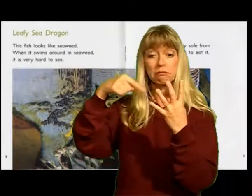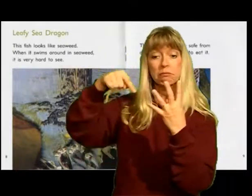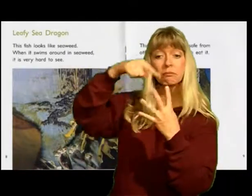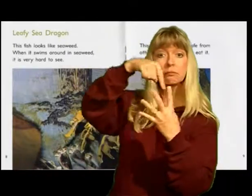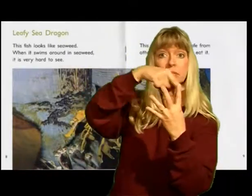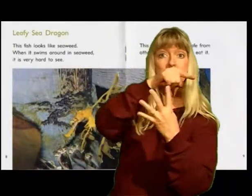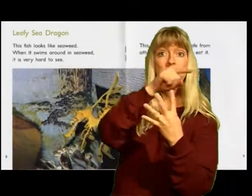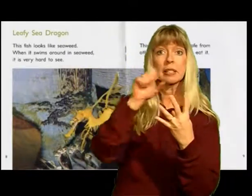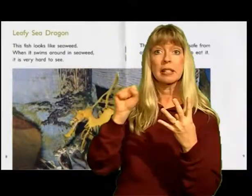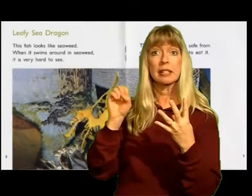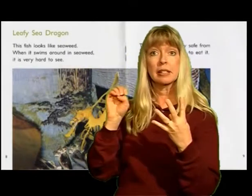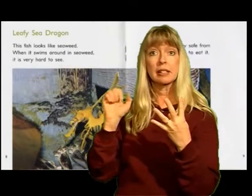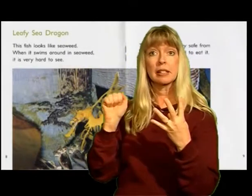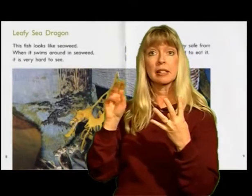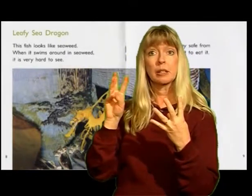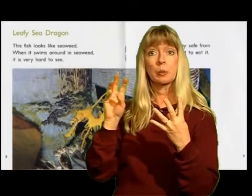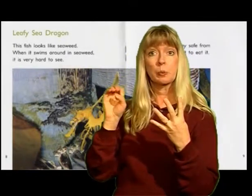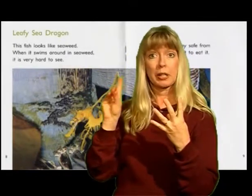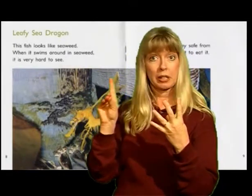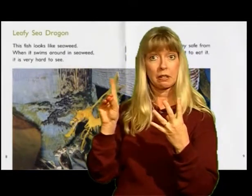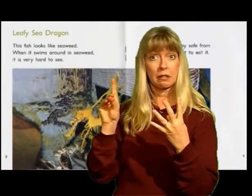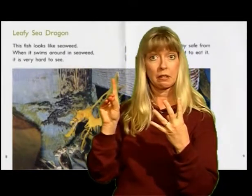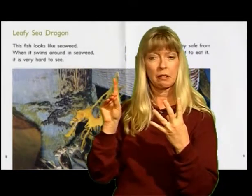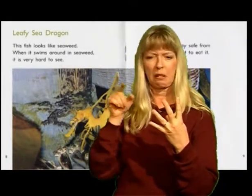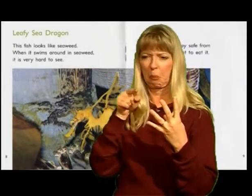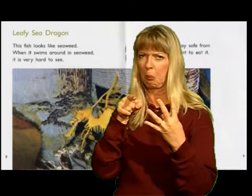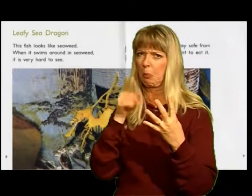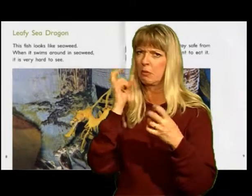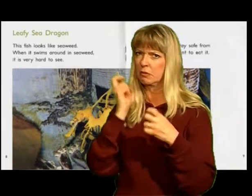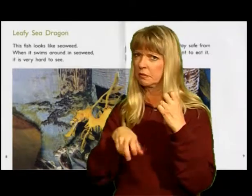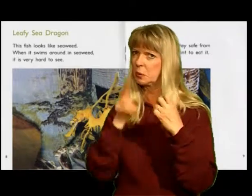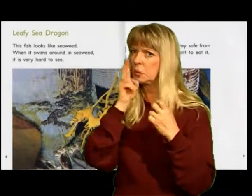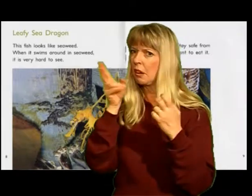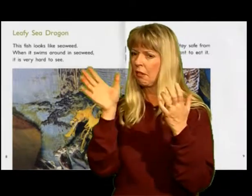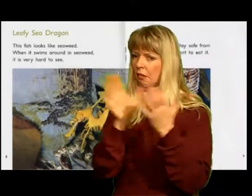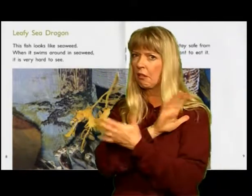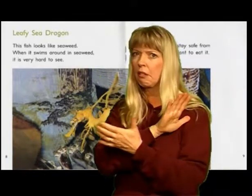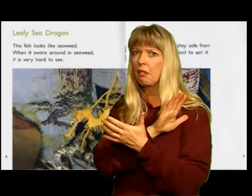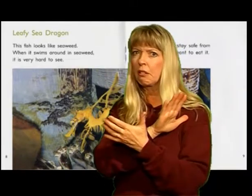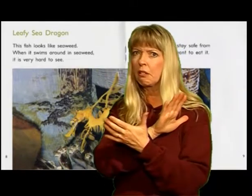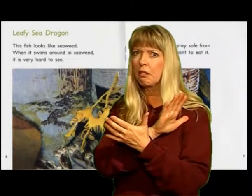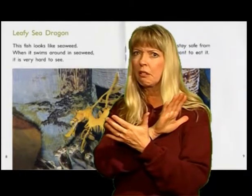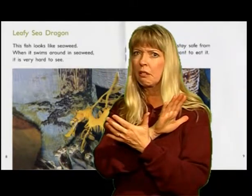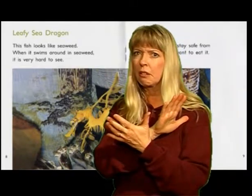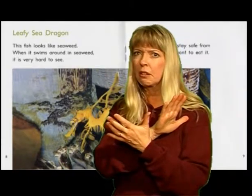When it swims around in the seaweed It is very hard to see